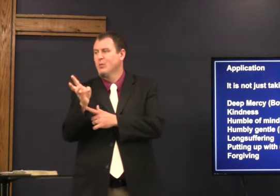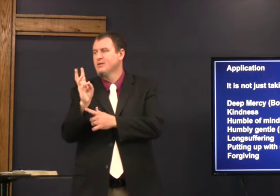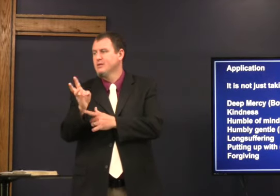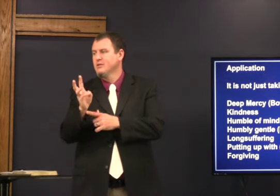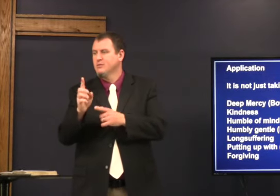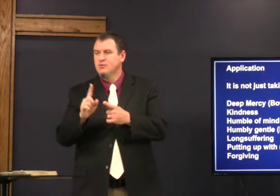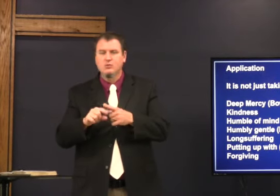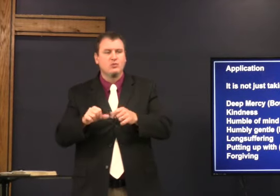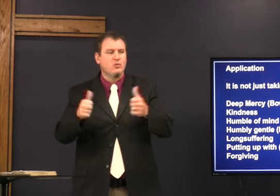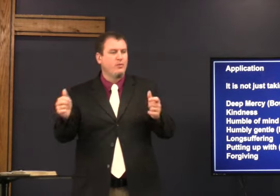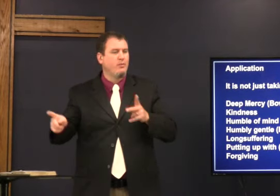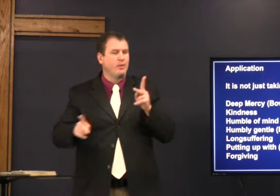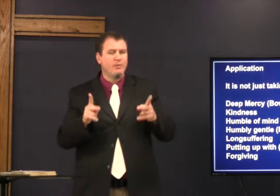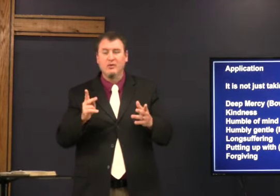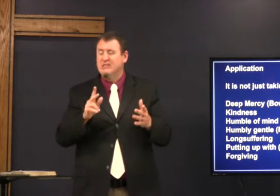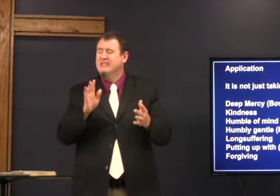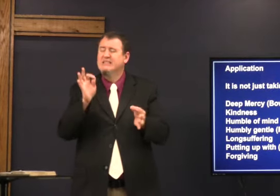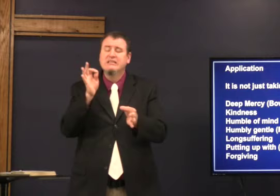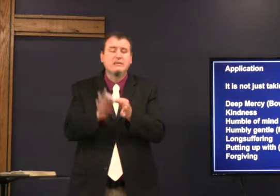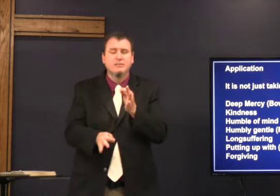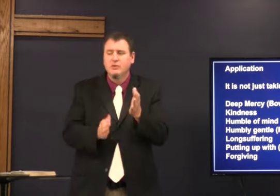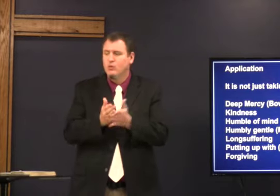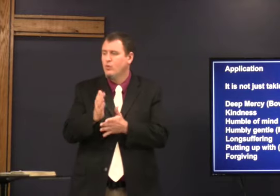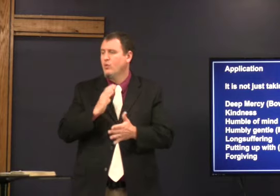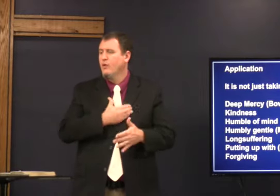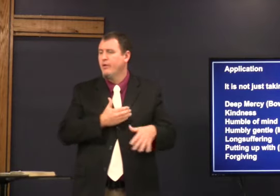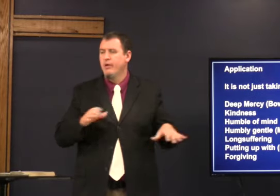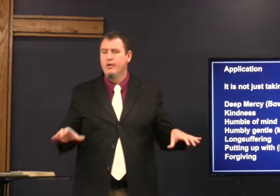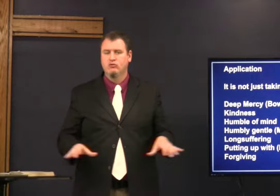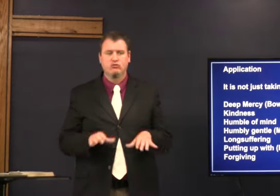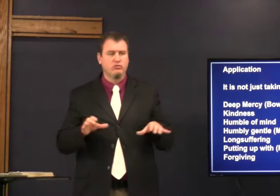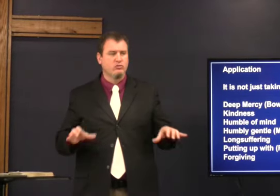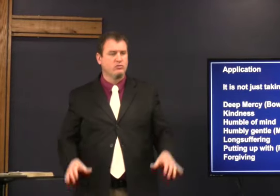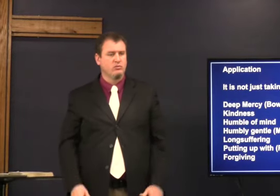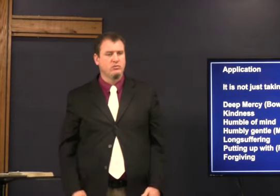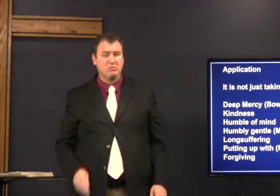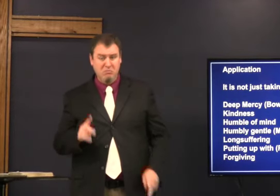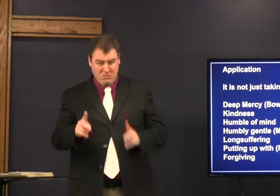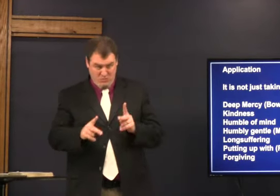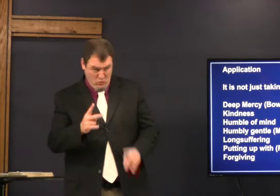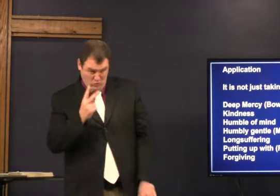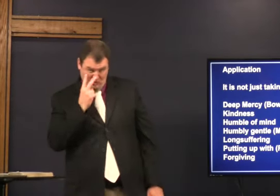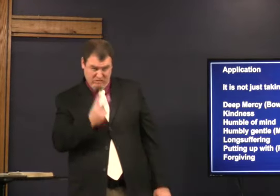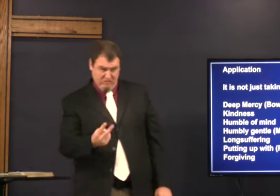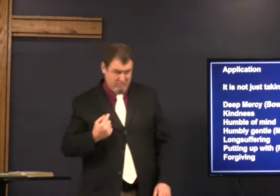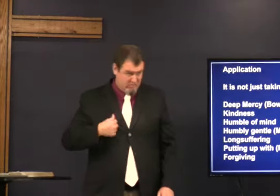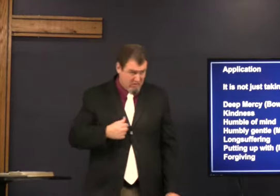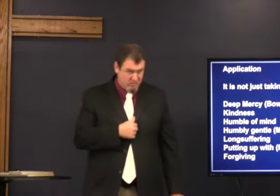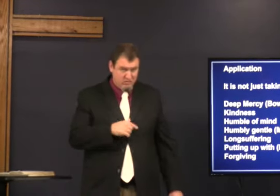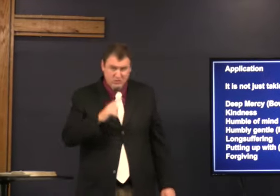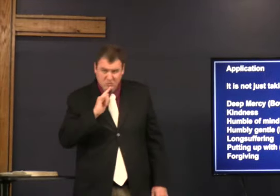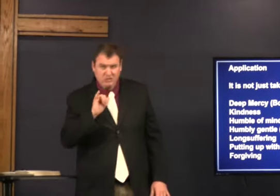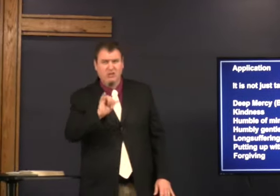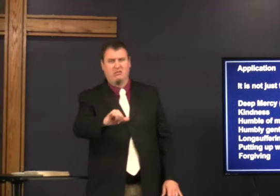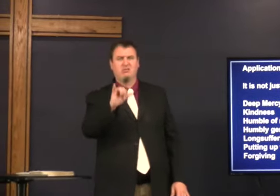we will be innocent of other people very simple through our actions the people will see us